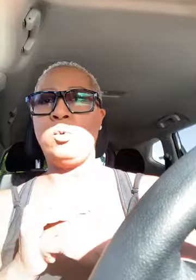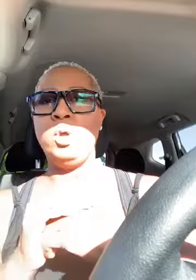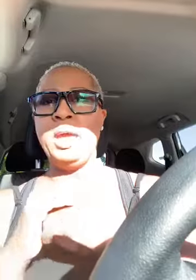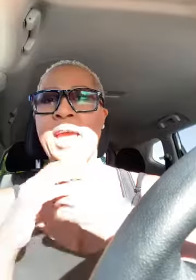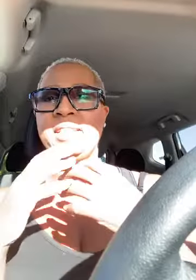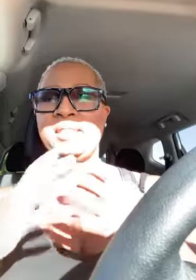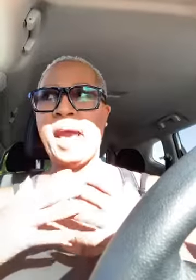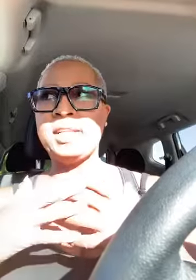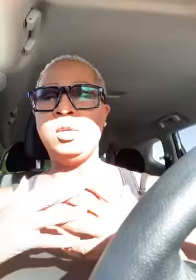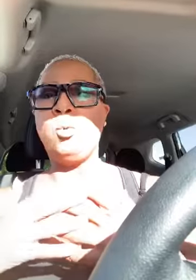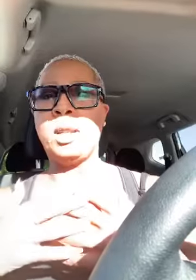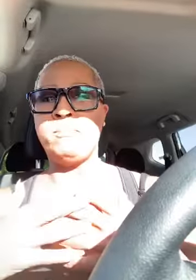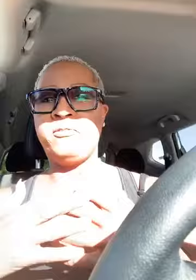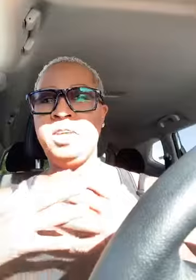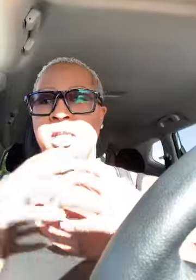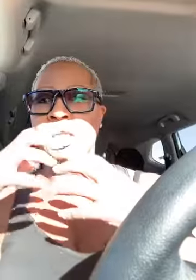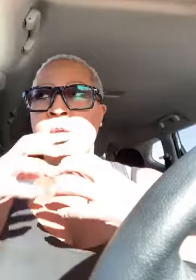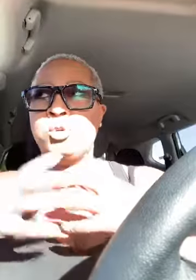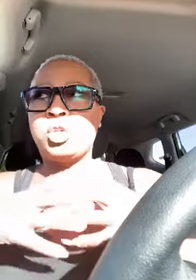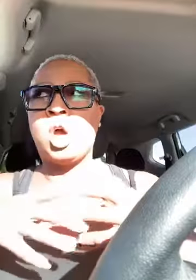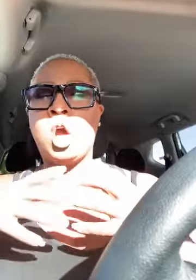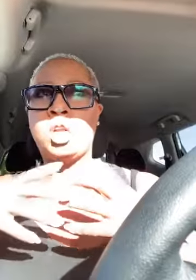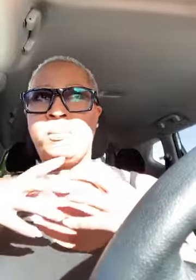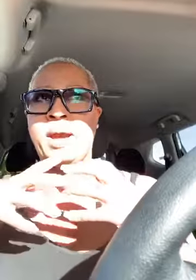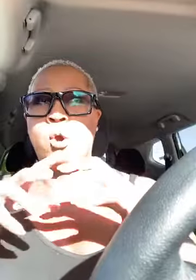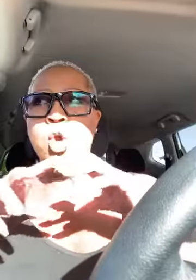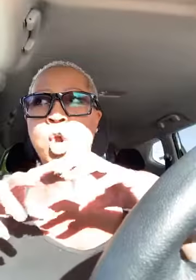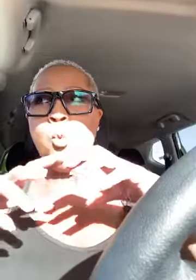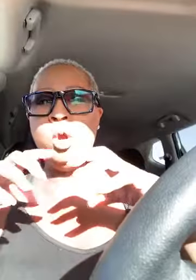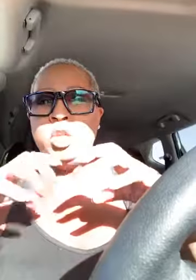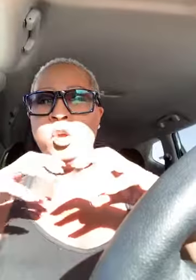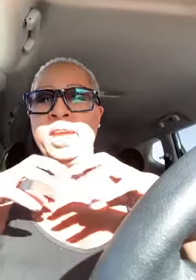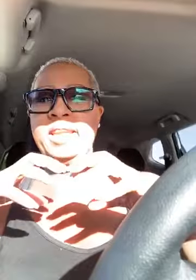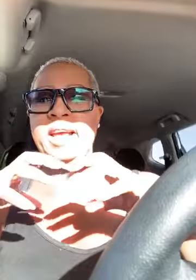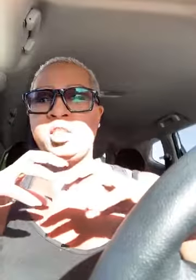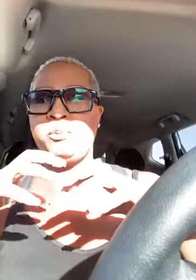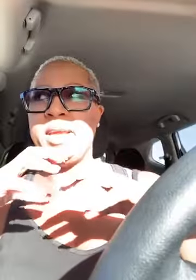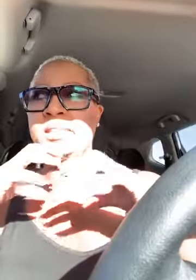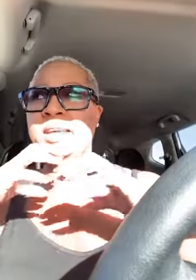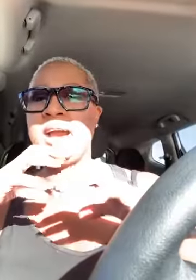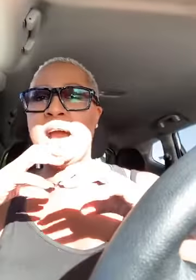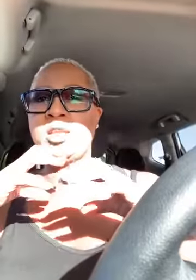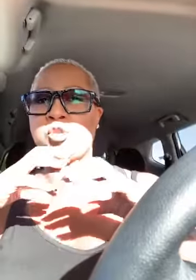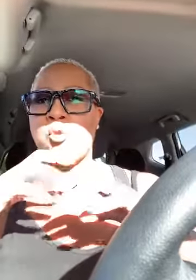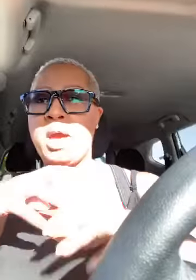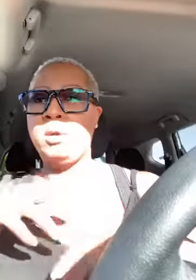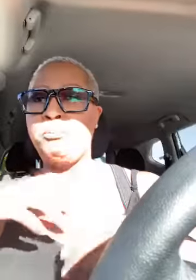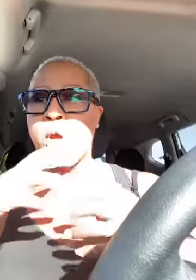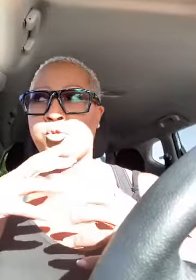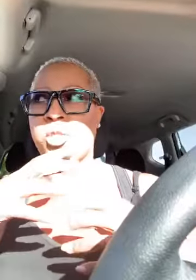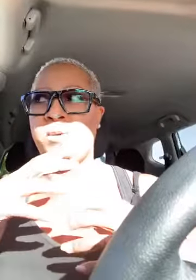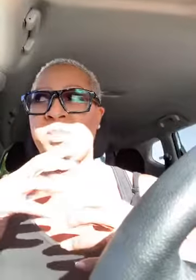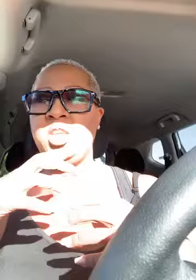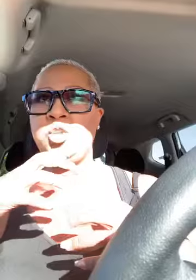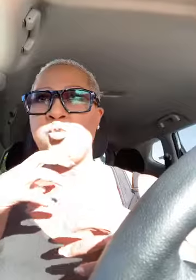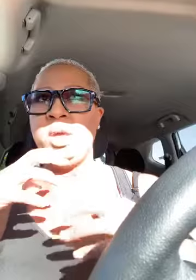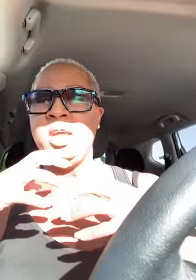exactly what i'm feeling he was talking about when you're in that space and god is trying to birth something in you and